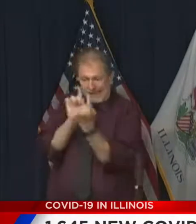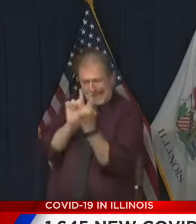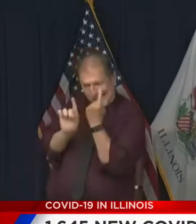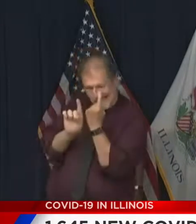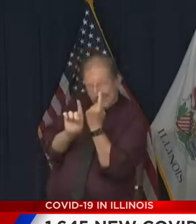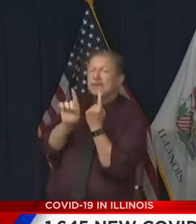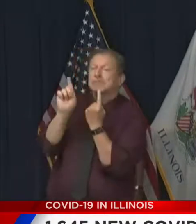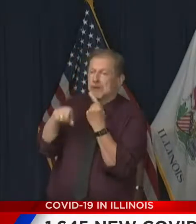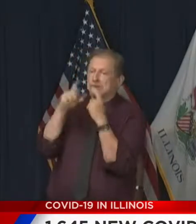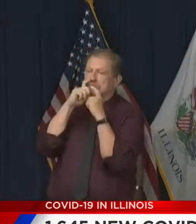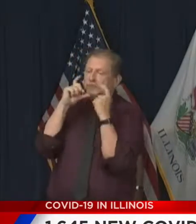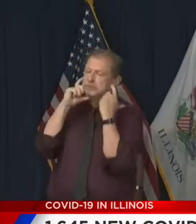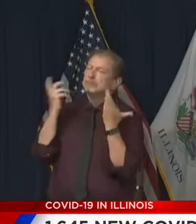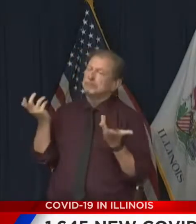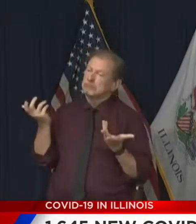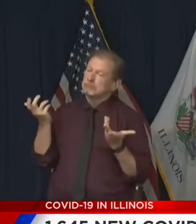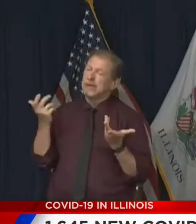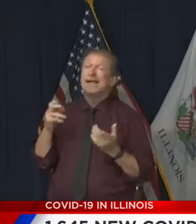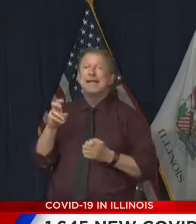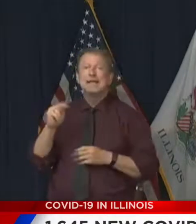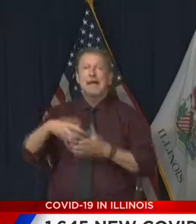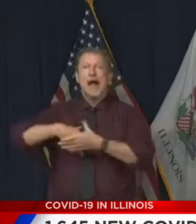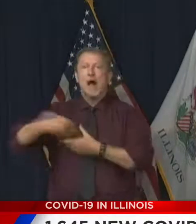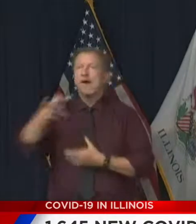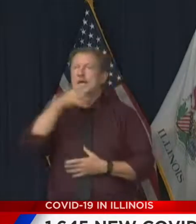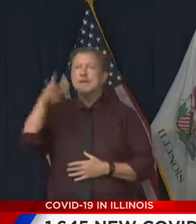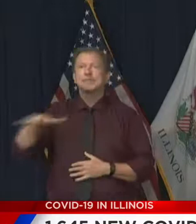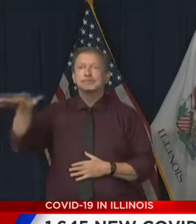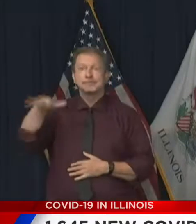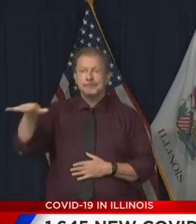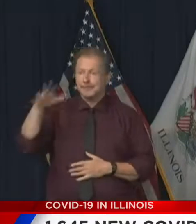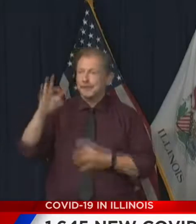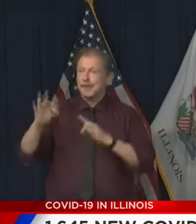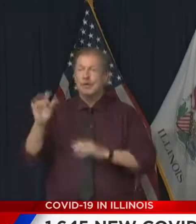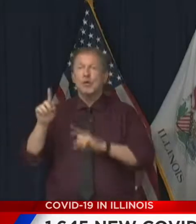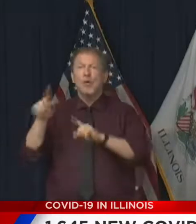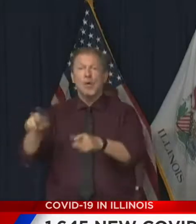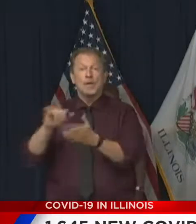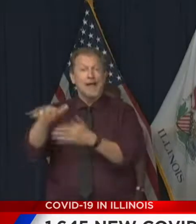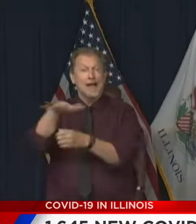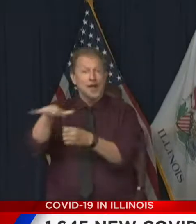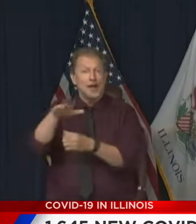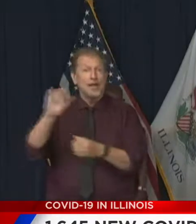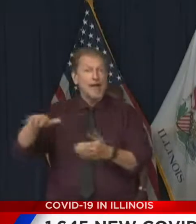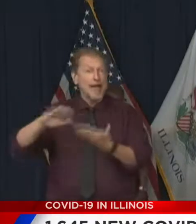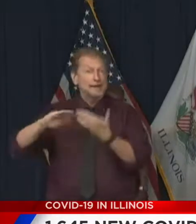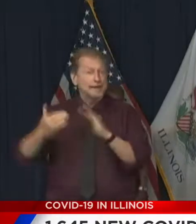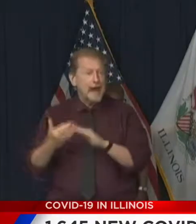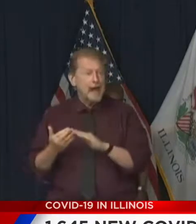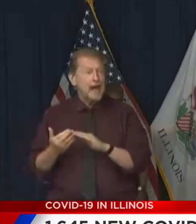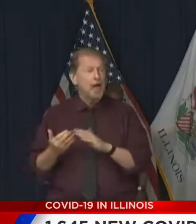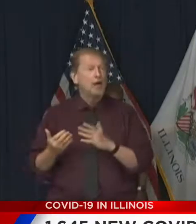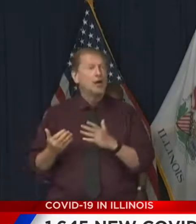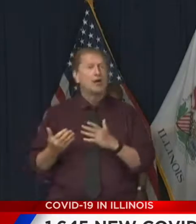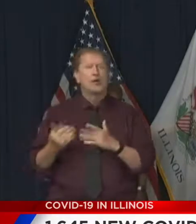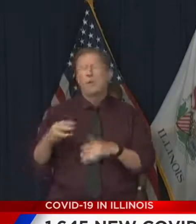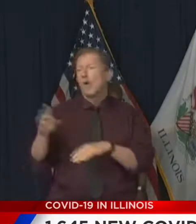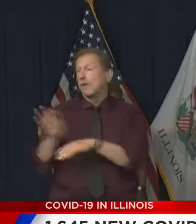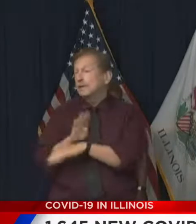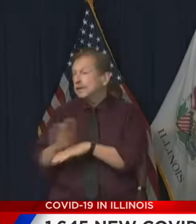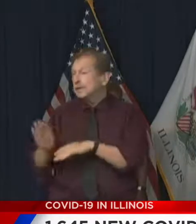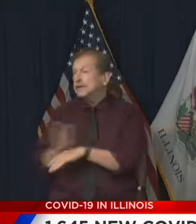important, even in rural areas of Illinois. If you're going to an area, a town, you know, a business,